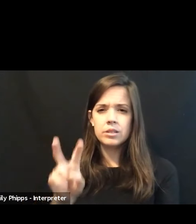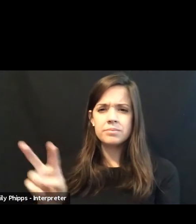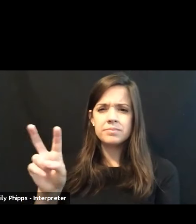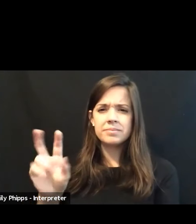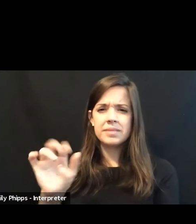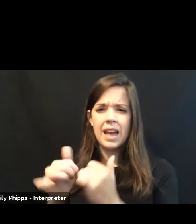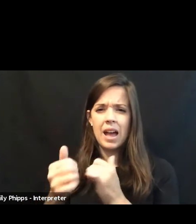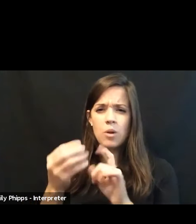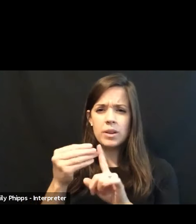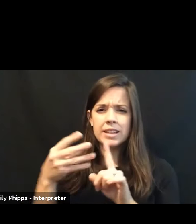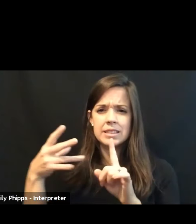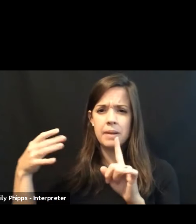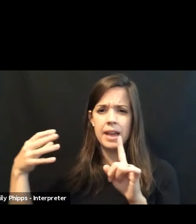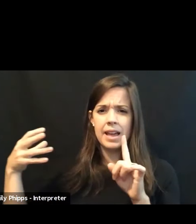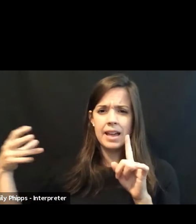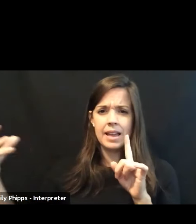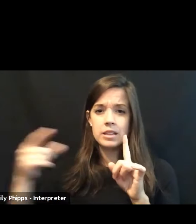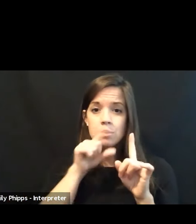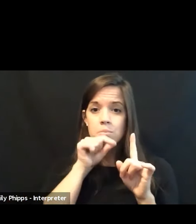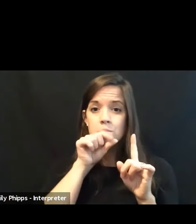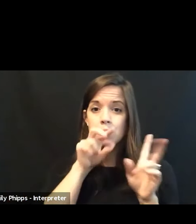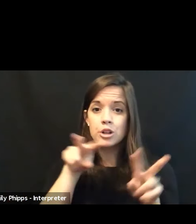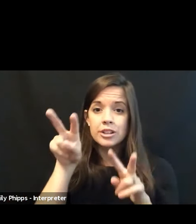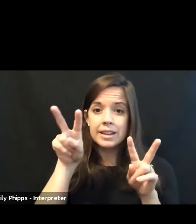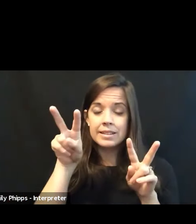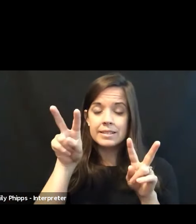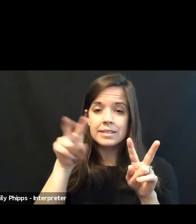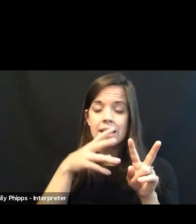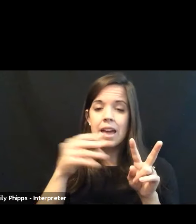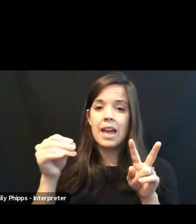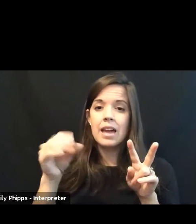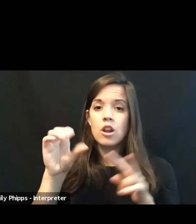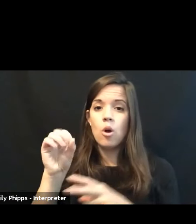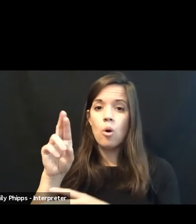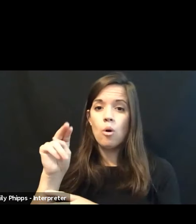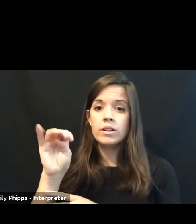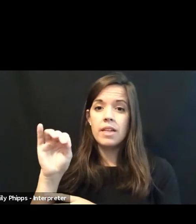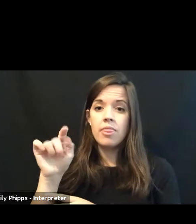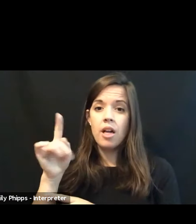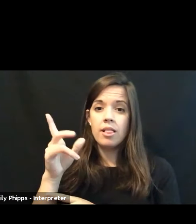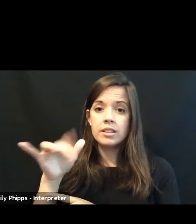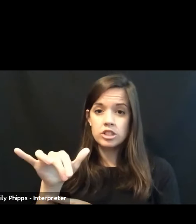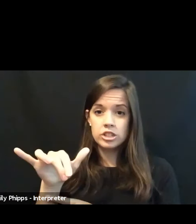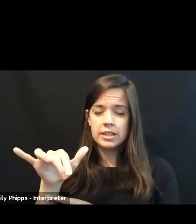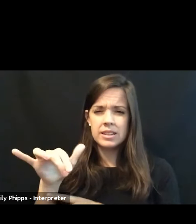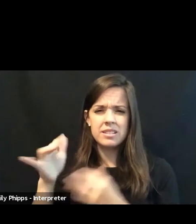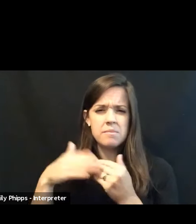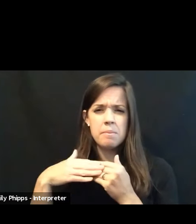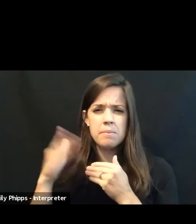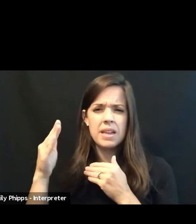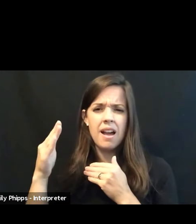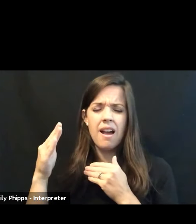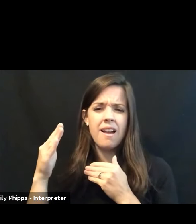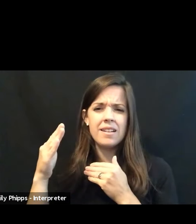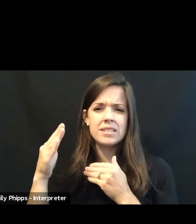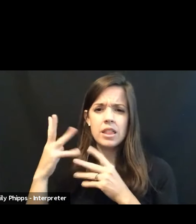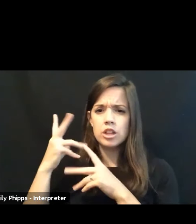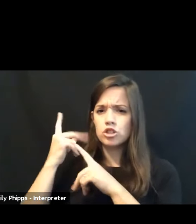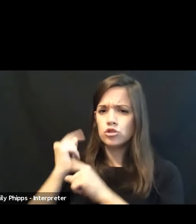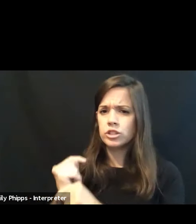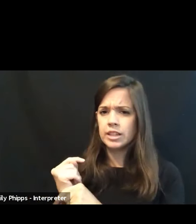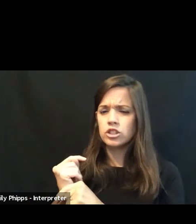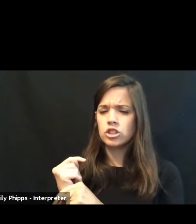expand birding and ornithology sort of beyond the traditional bounds